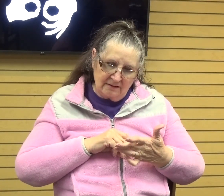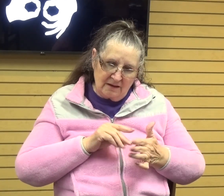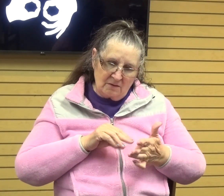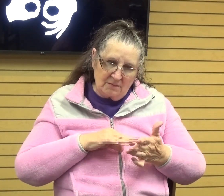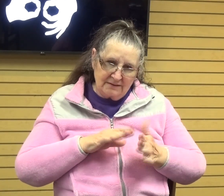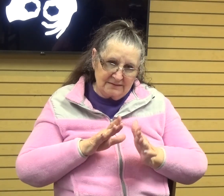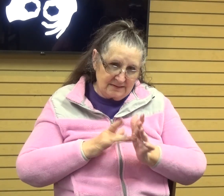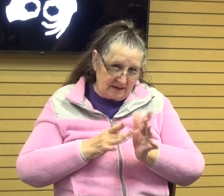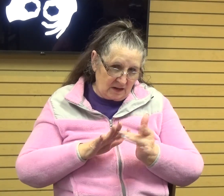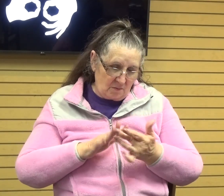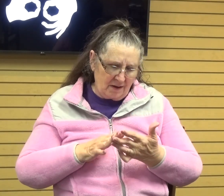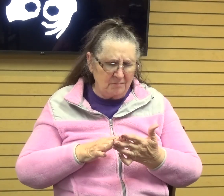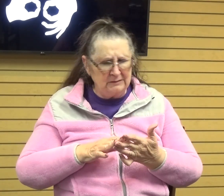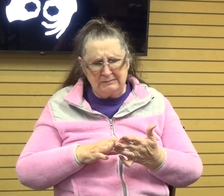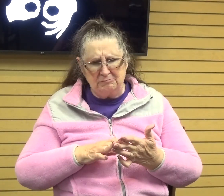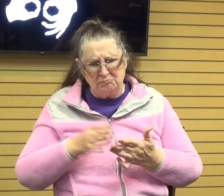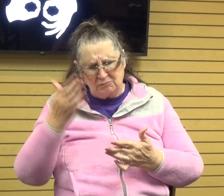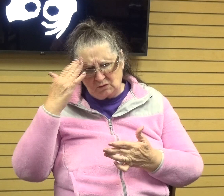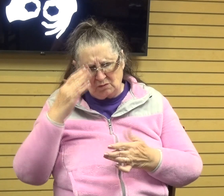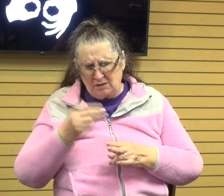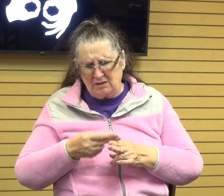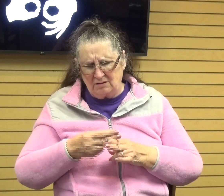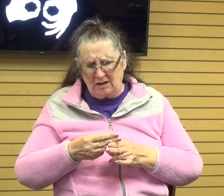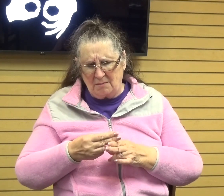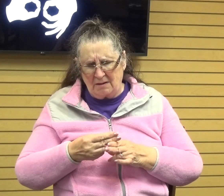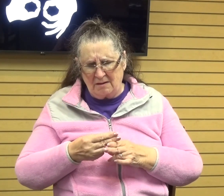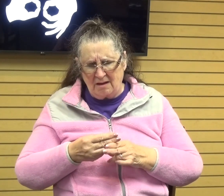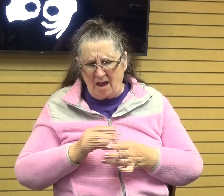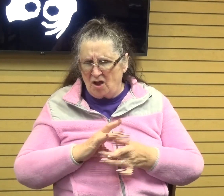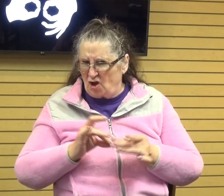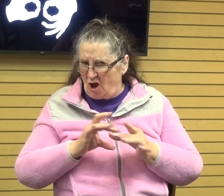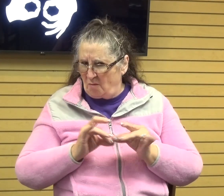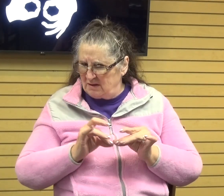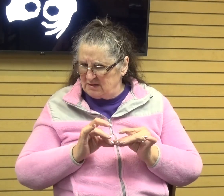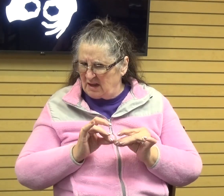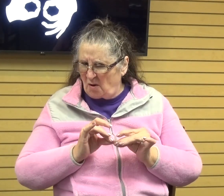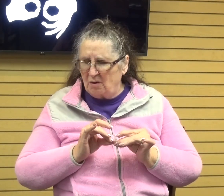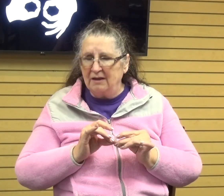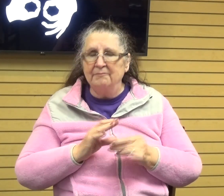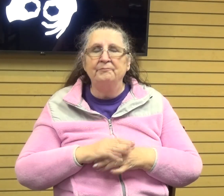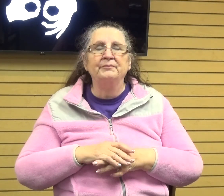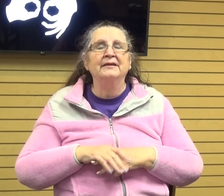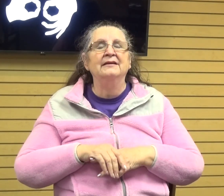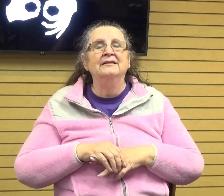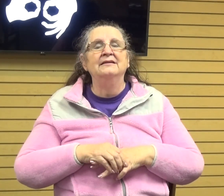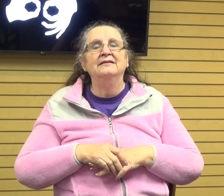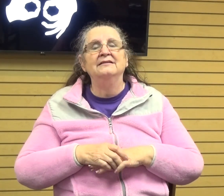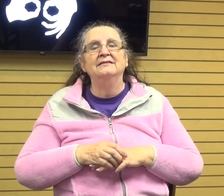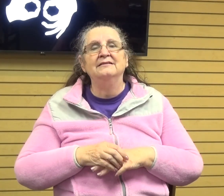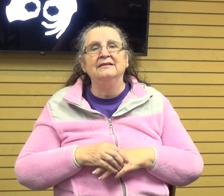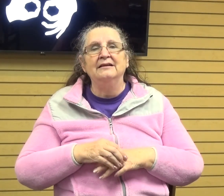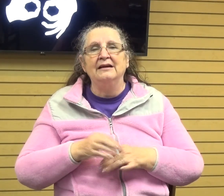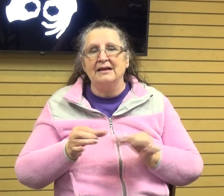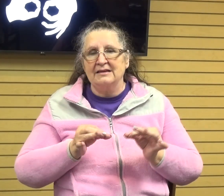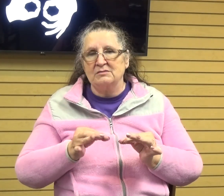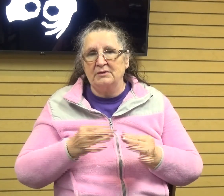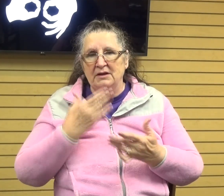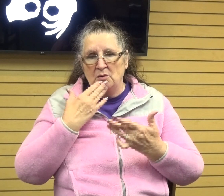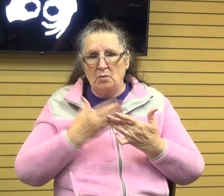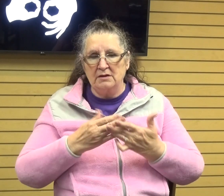I don't know what these are called, like, um, a commentary kind of thing. I just thought it explained it so well. So I'm going to also read